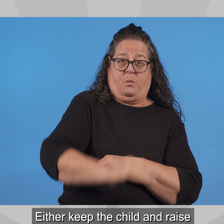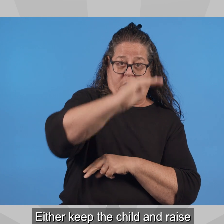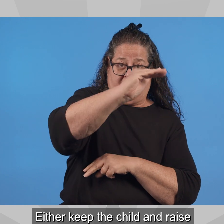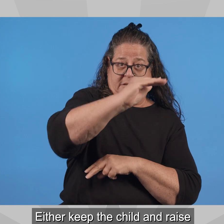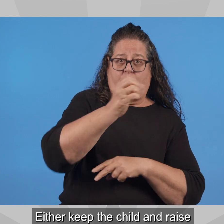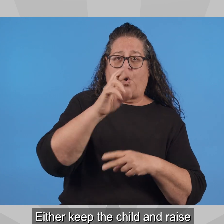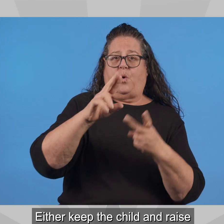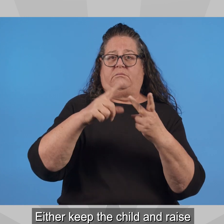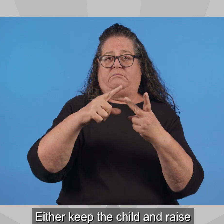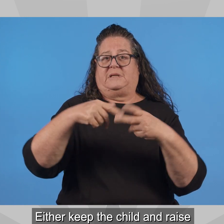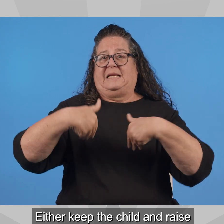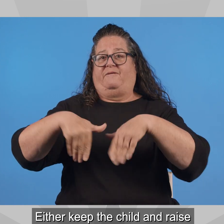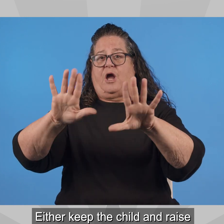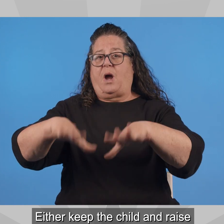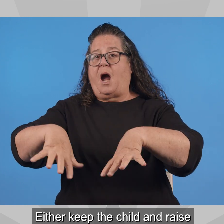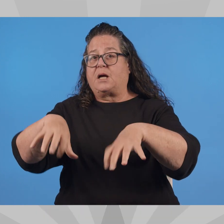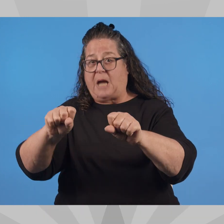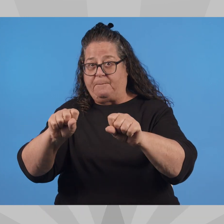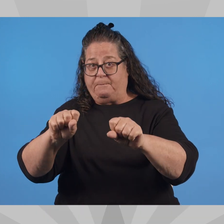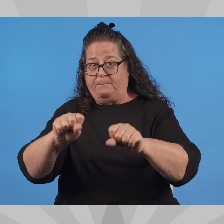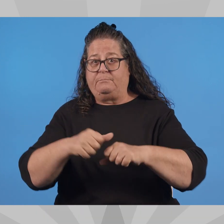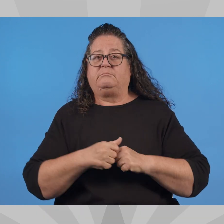and raise it, or make an adoption plan.